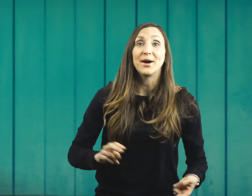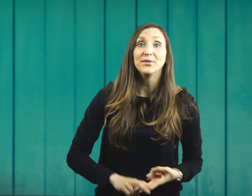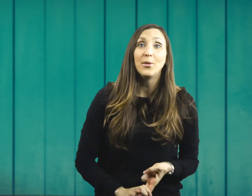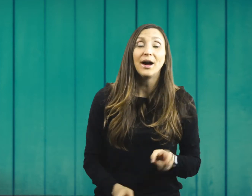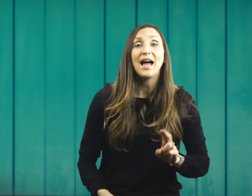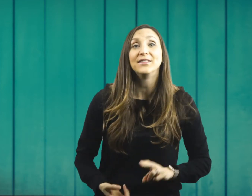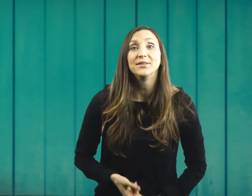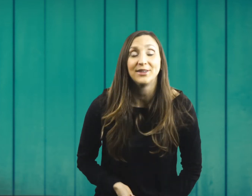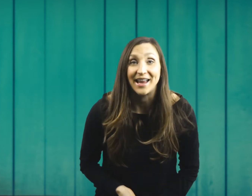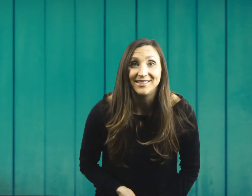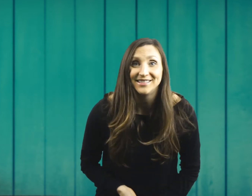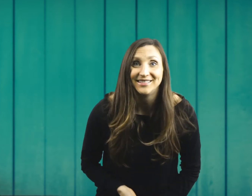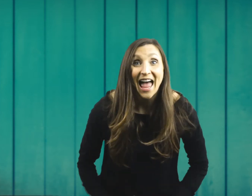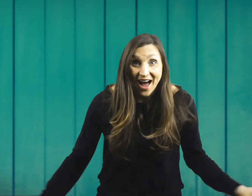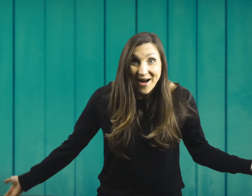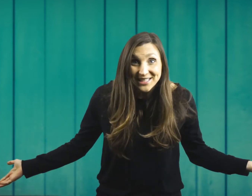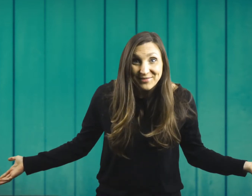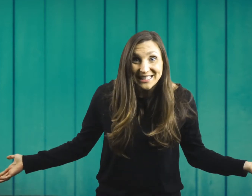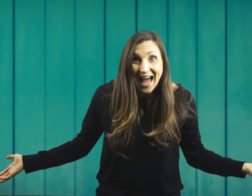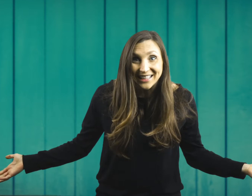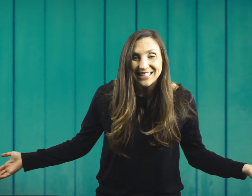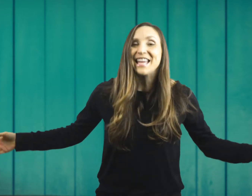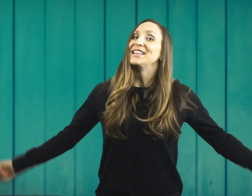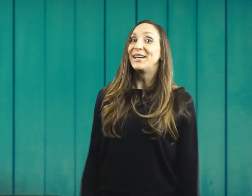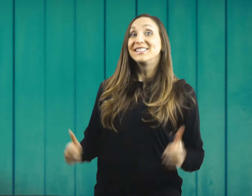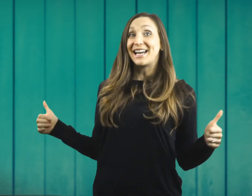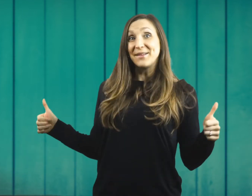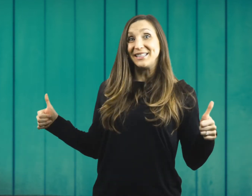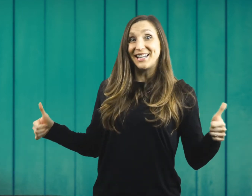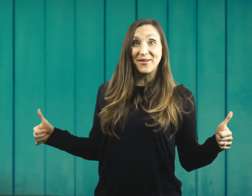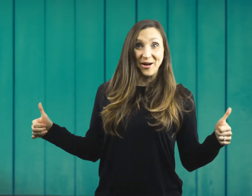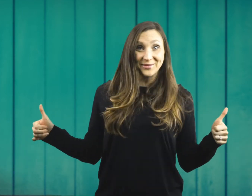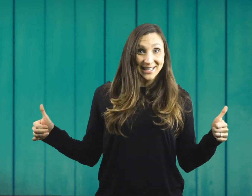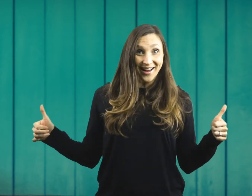your forever friend. How awesome is that? Can we all stand up and sing our welcome song?